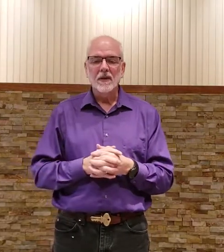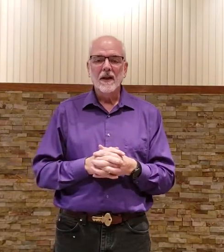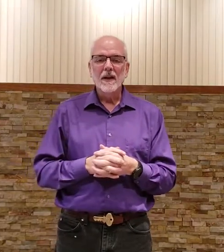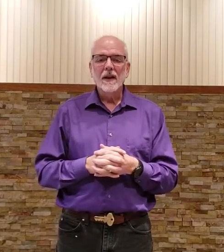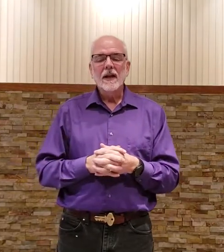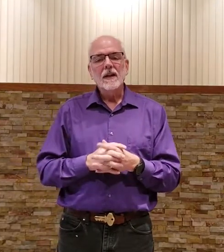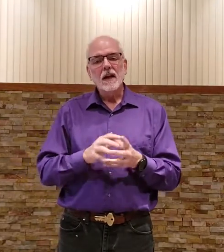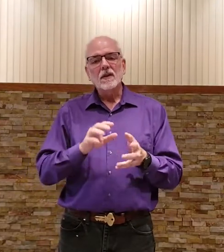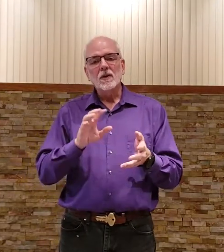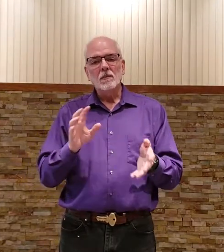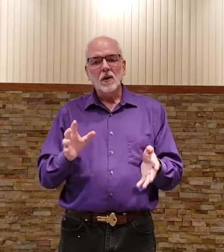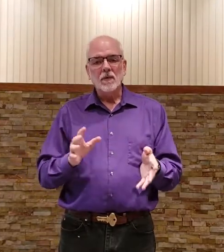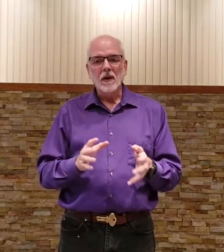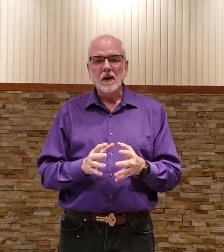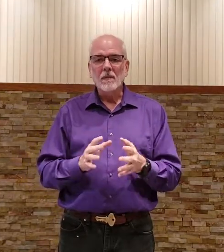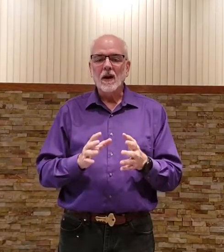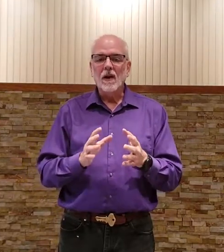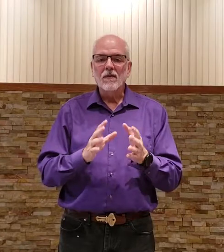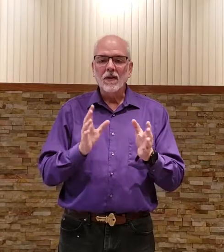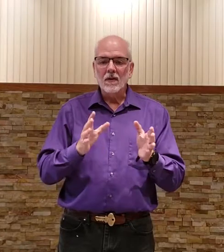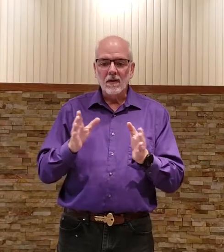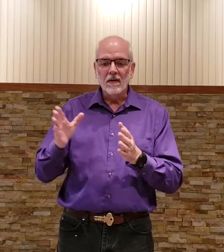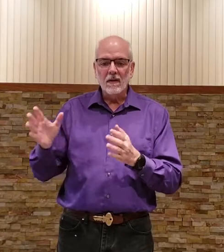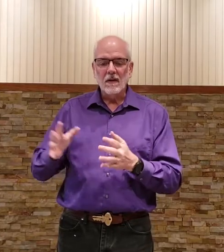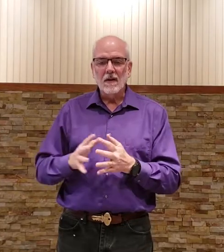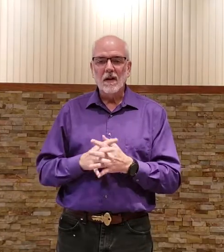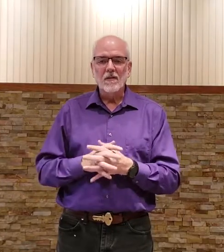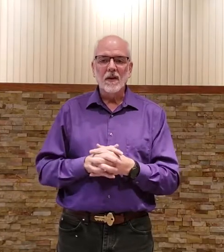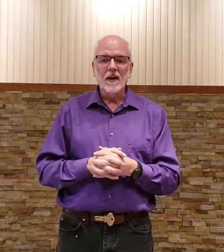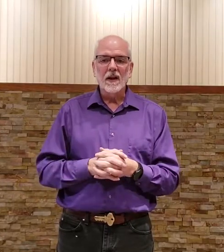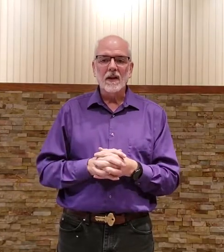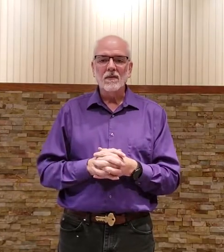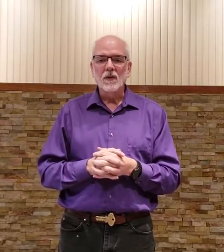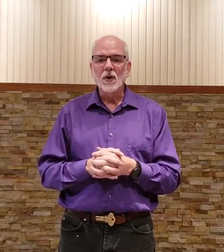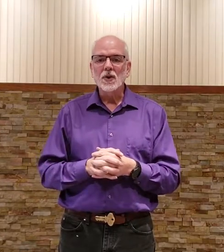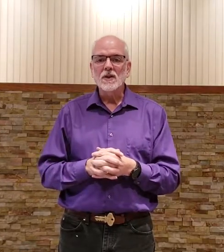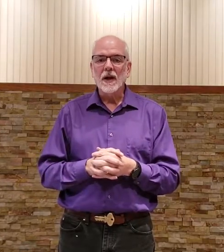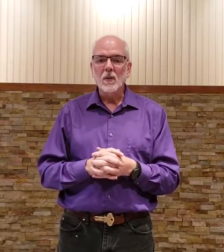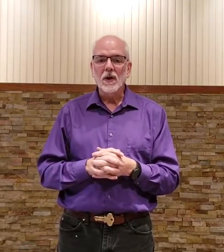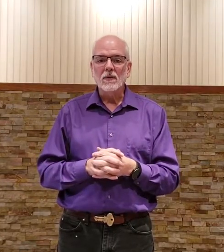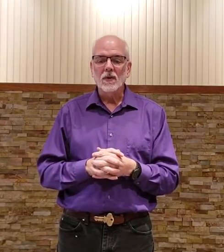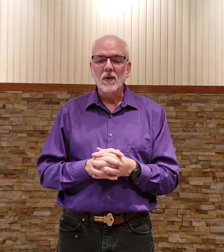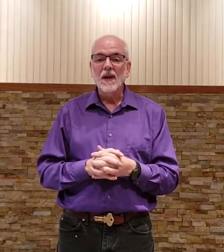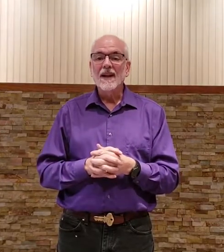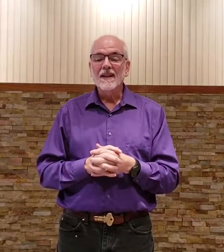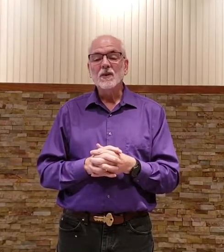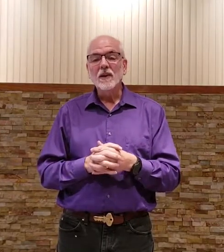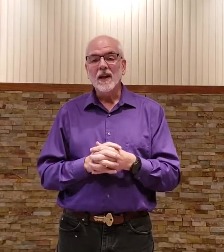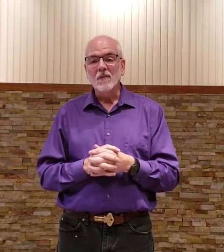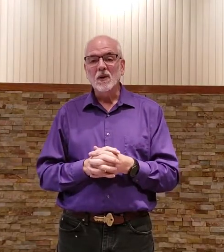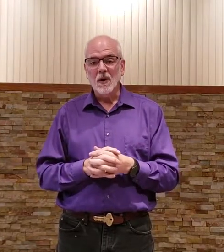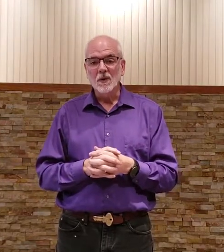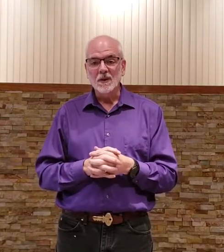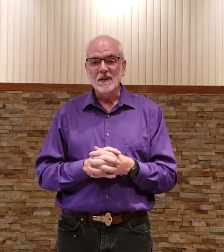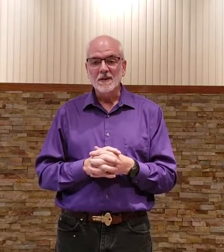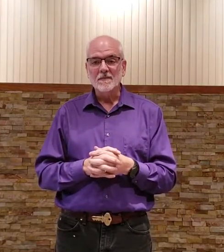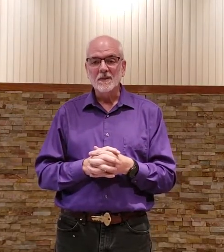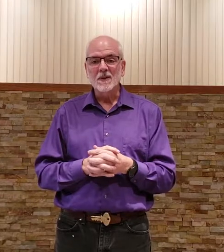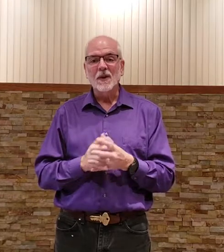it doesn't do it perfectly but of the of the uh versions that i went through this one came the closest and so